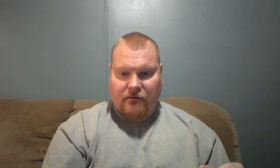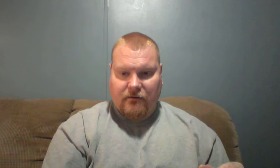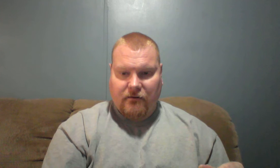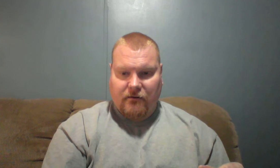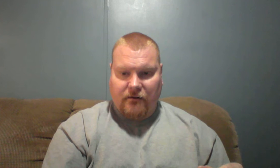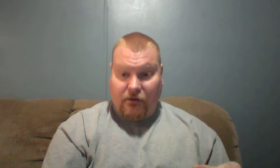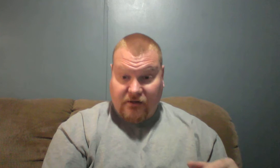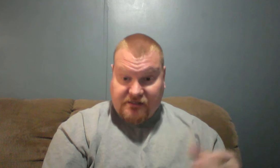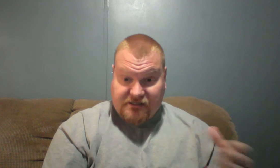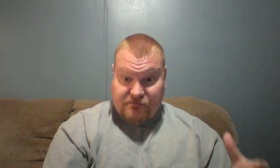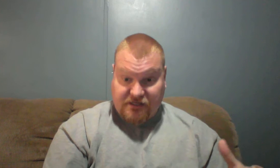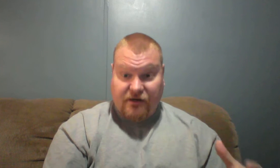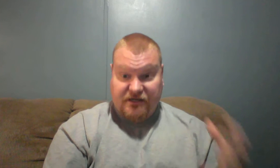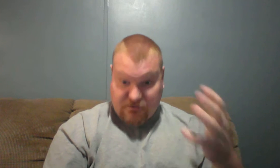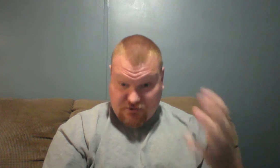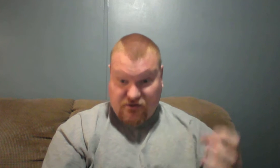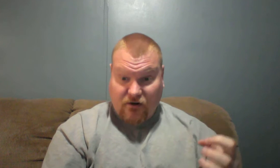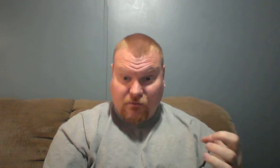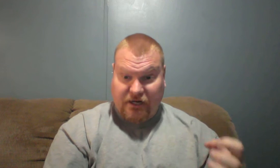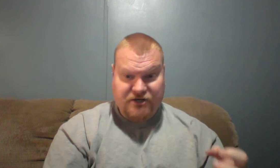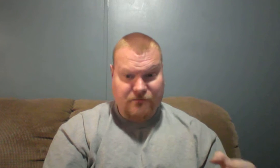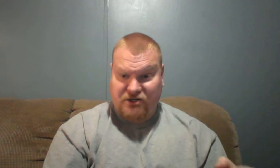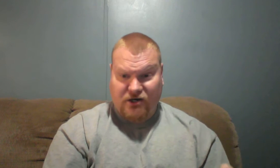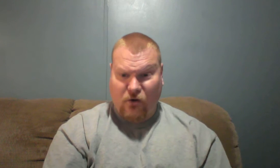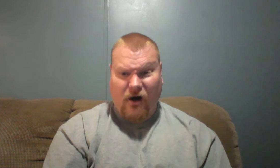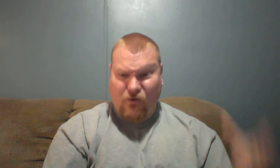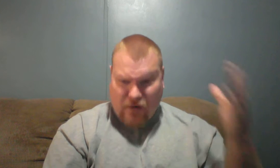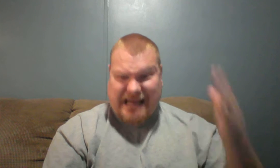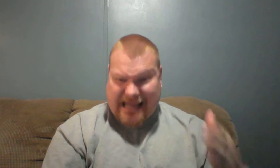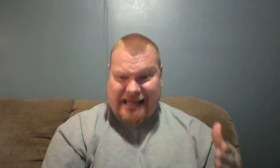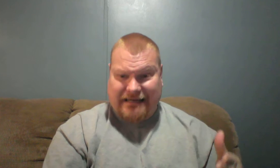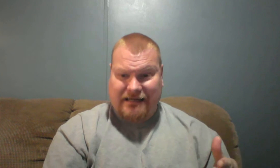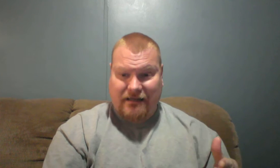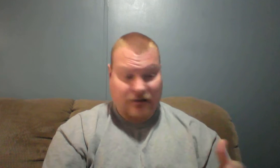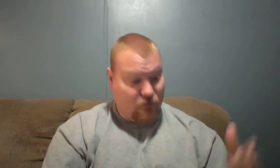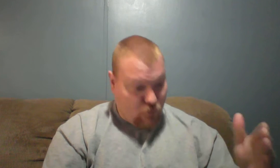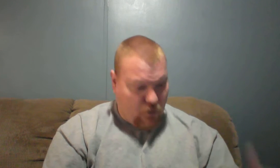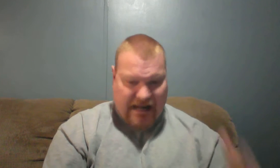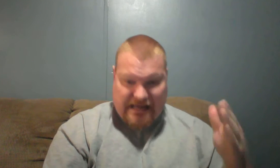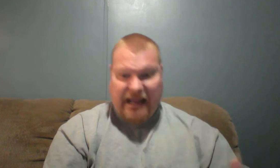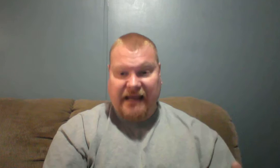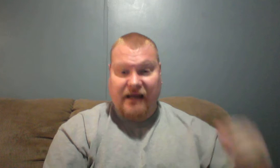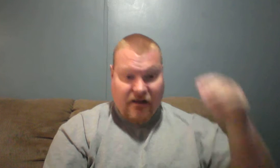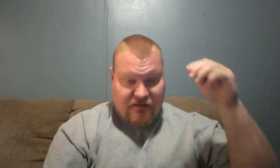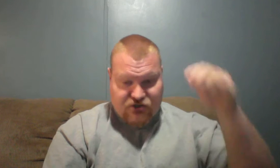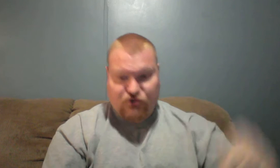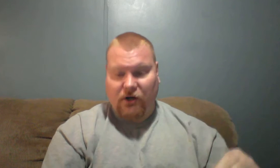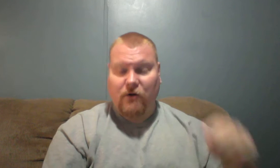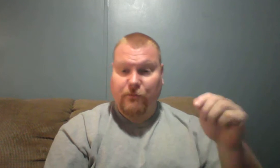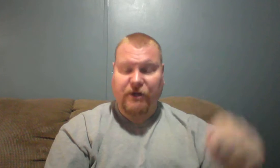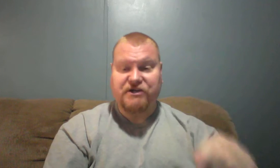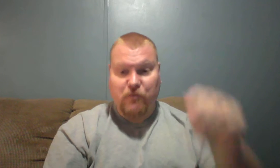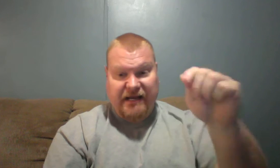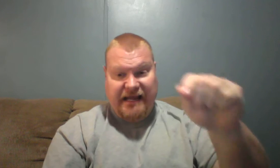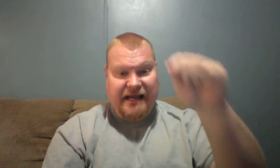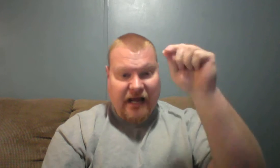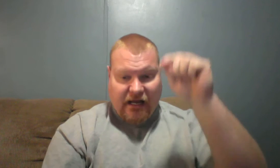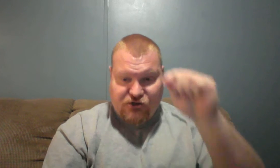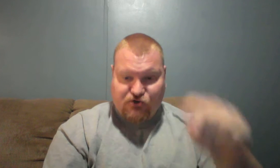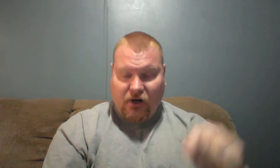I know this is some serious, some strong preaching, but you know what? We need it. We need the strong preaching. We need a strong